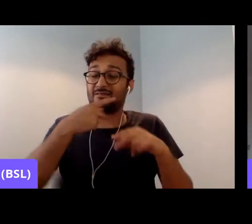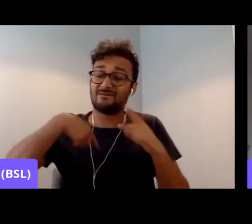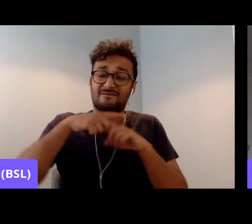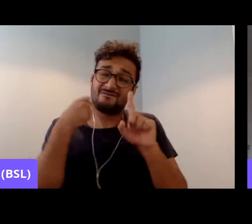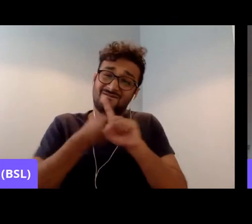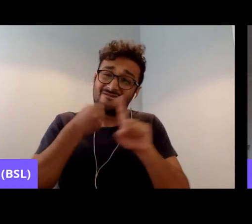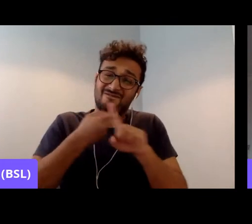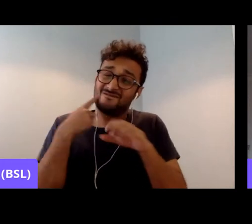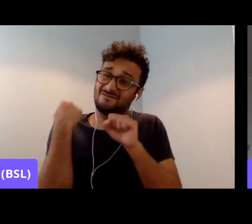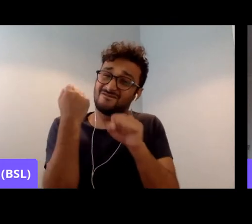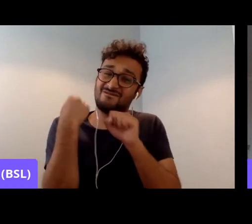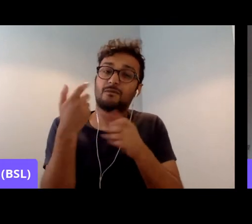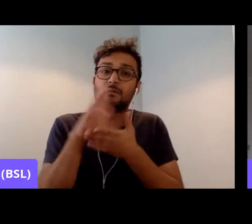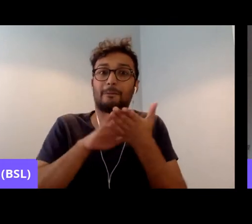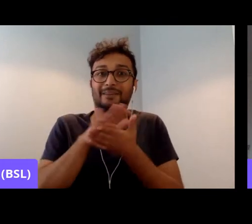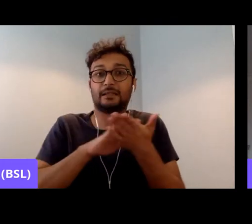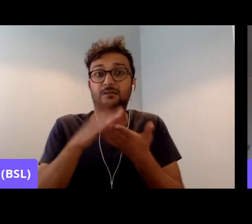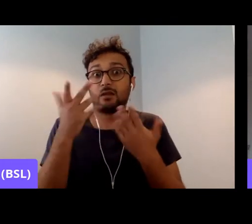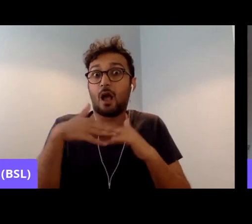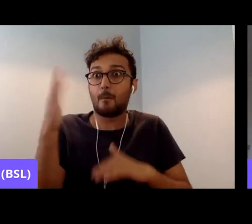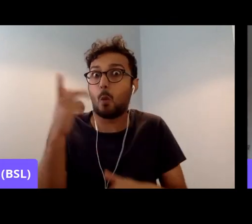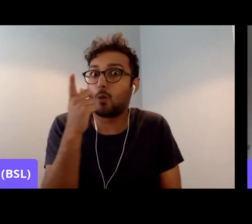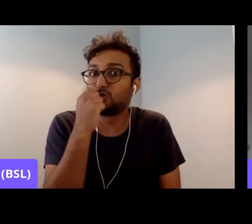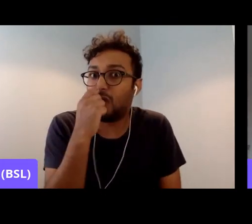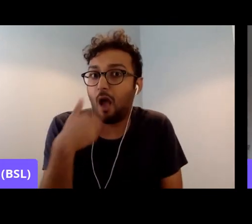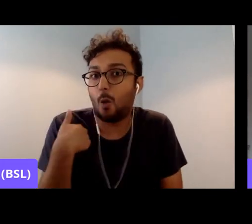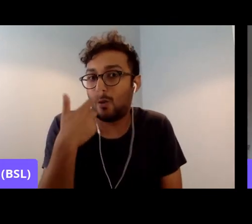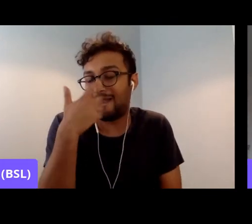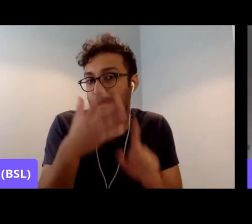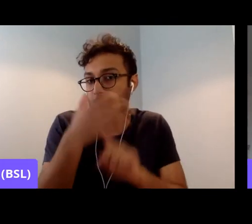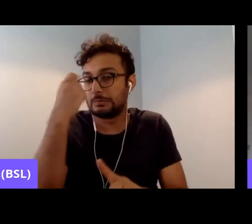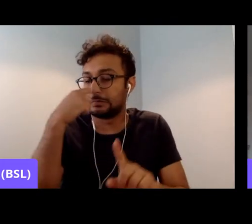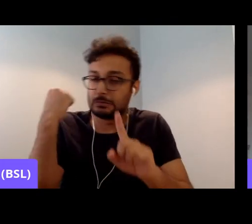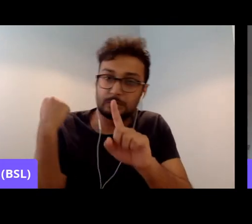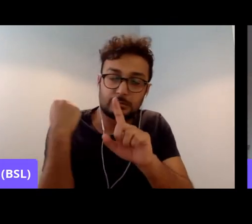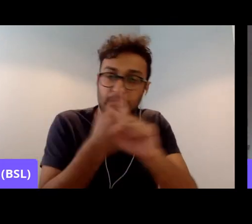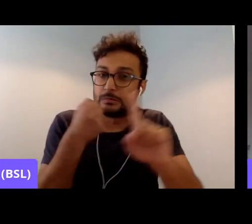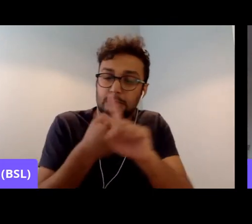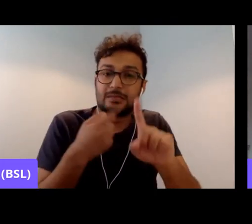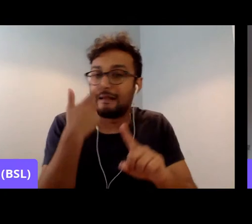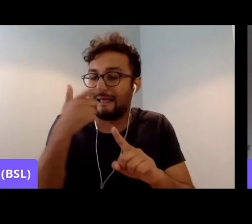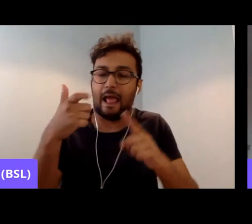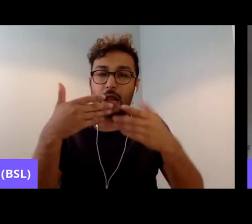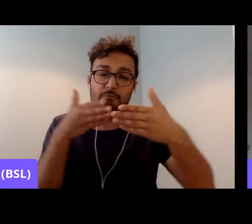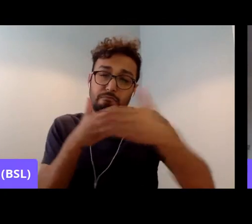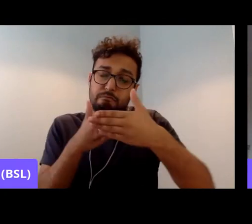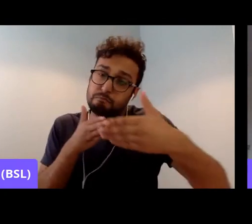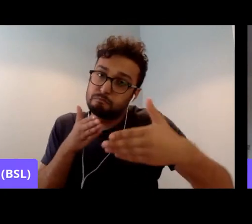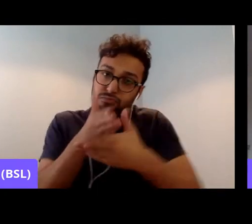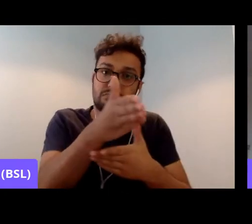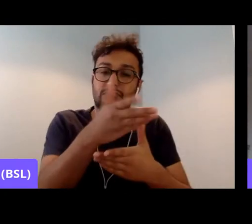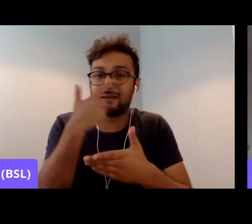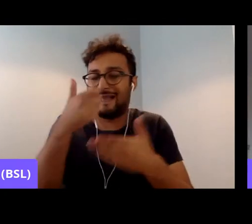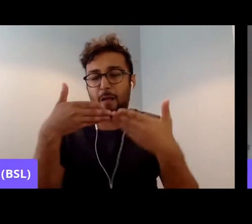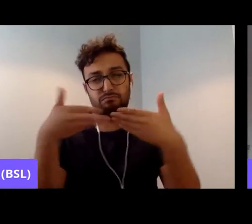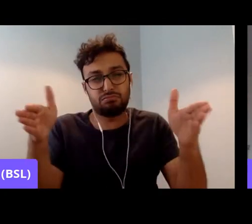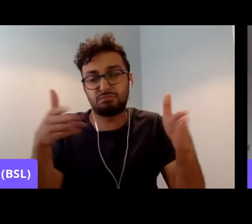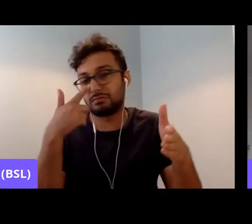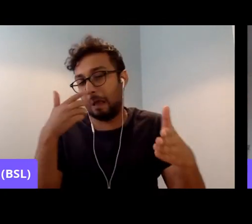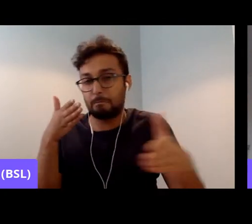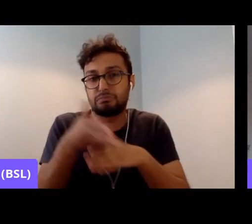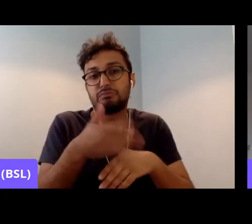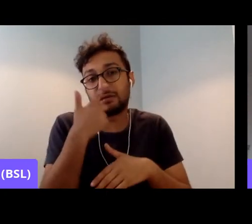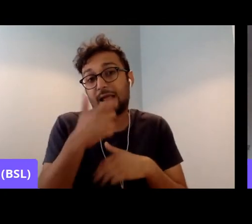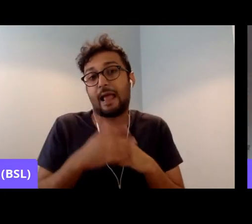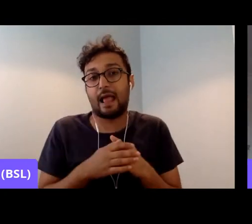fighting chance we have of actually winning and dismantling, um, those, um, structures that stand in front of us and, you know, are aiming to stop us